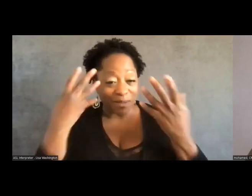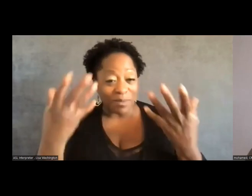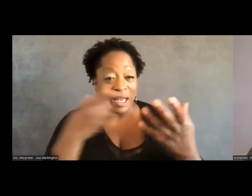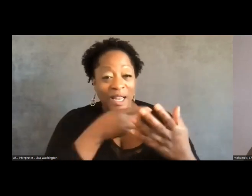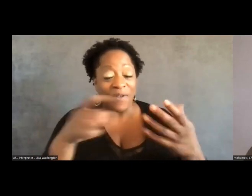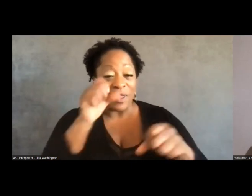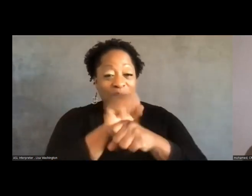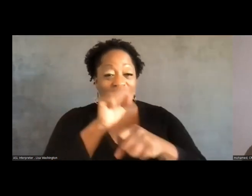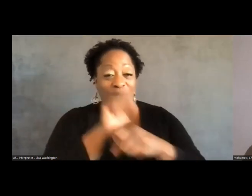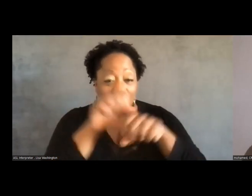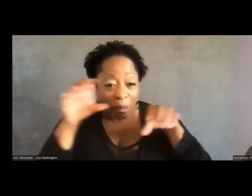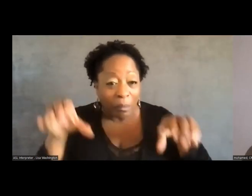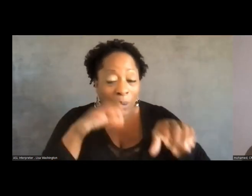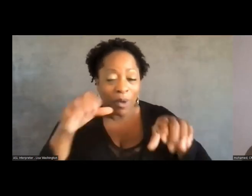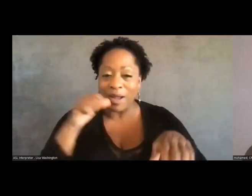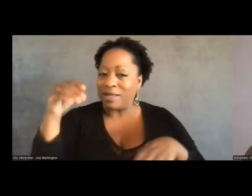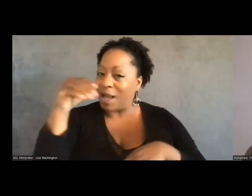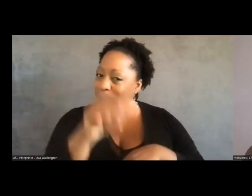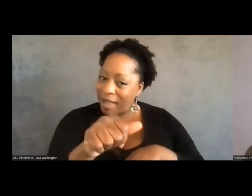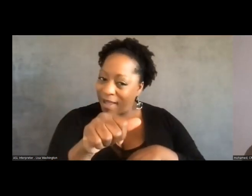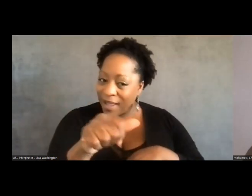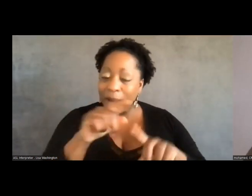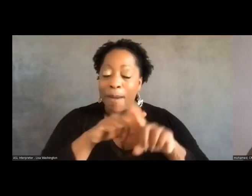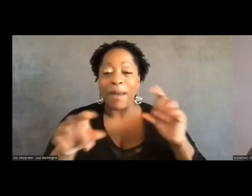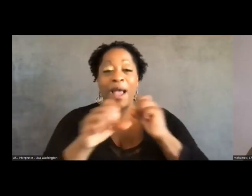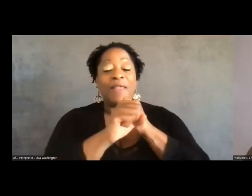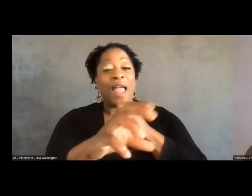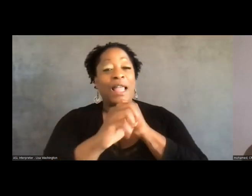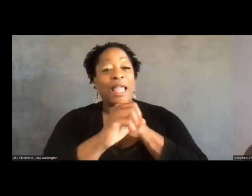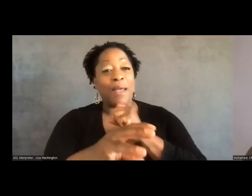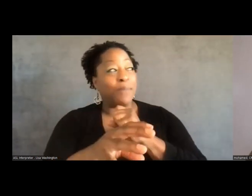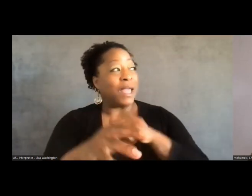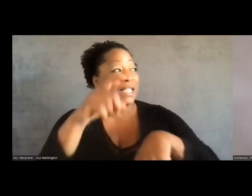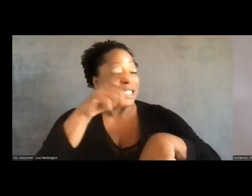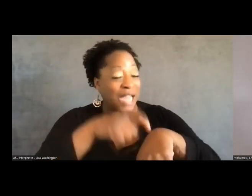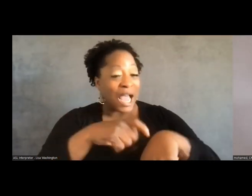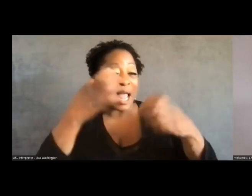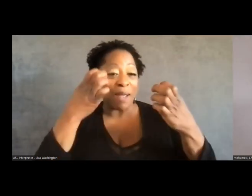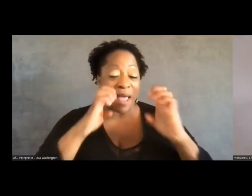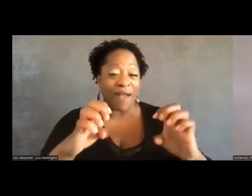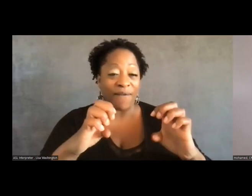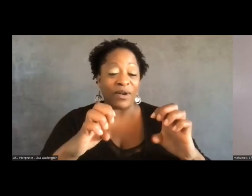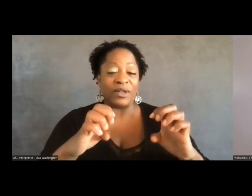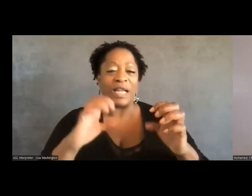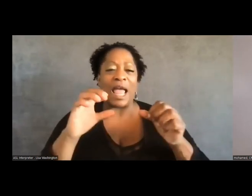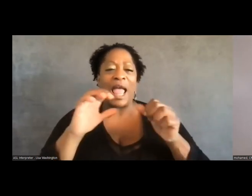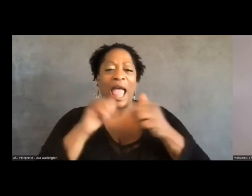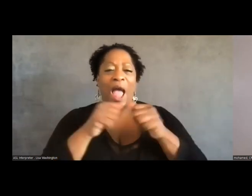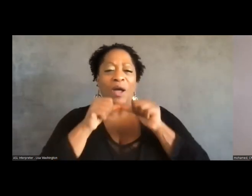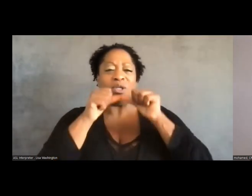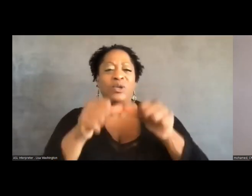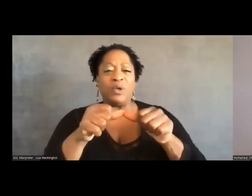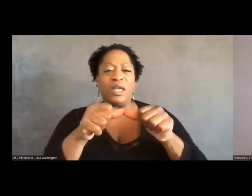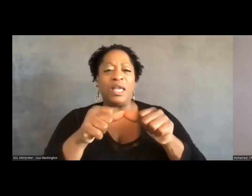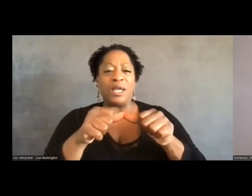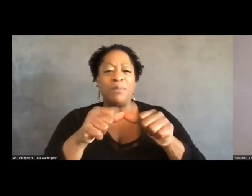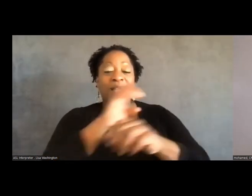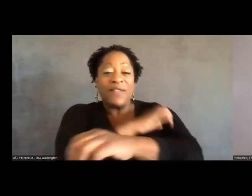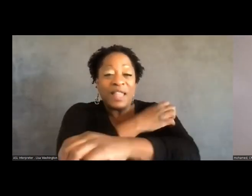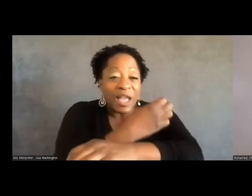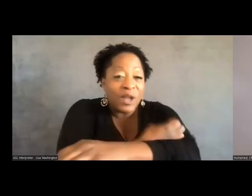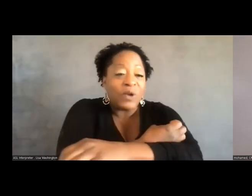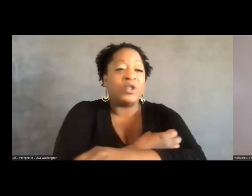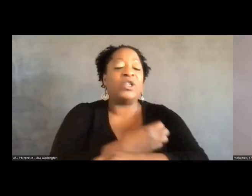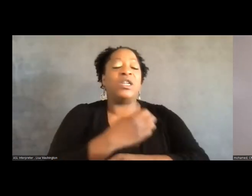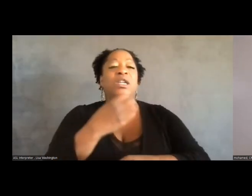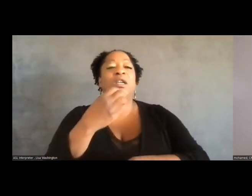unpaid, um, but that campaigns require a lot of time, effort. And so how do you keep the momentum going in these formations,